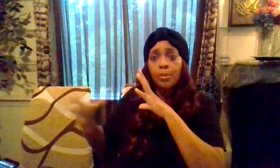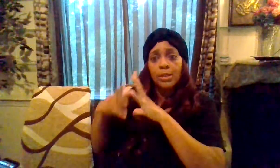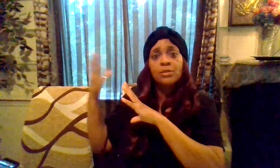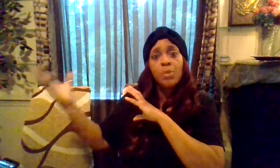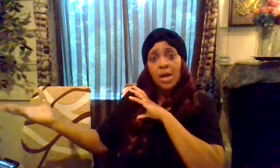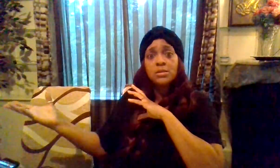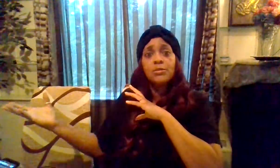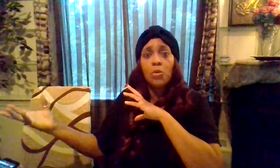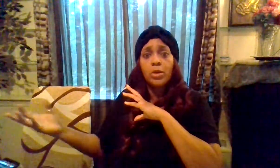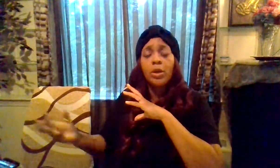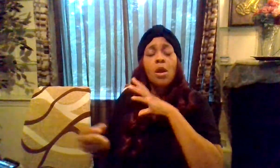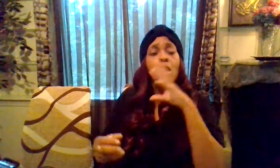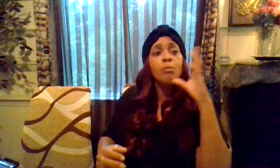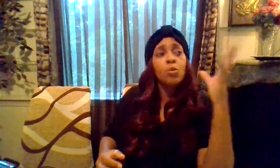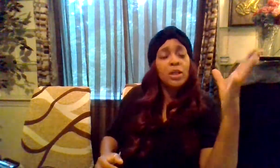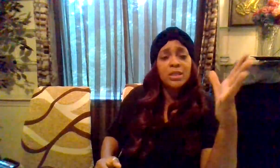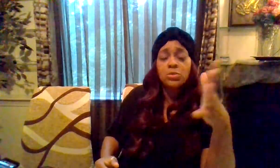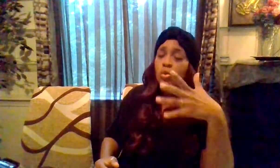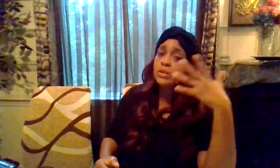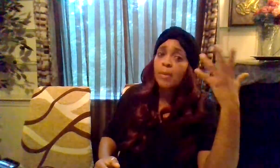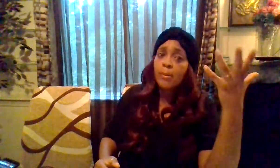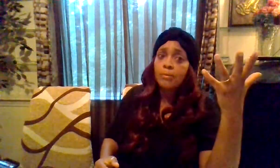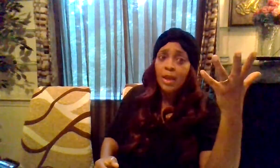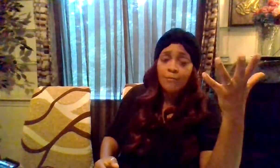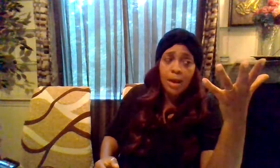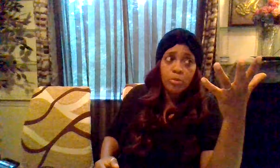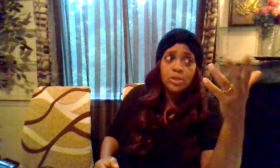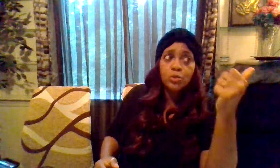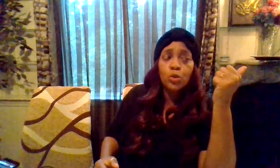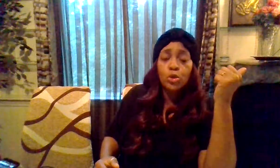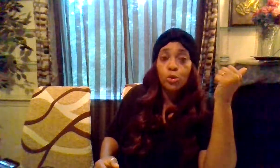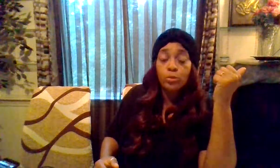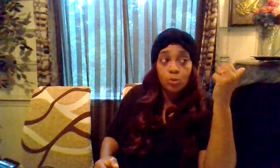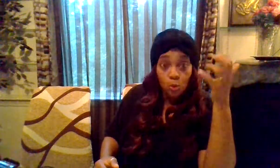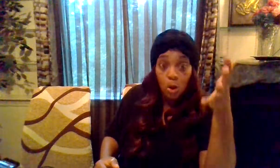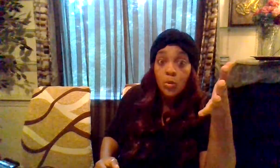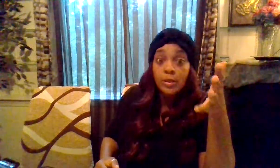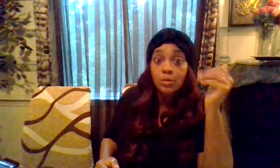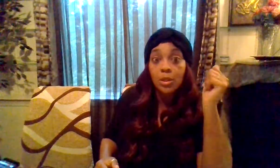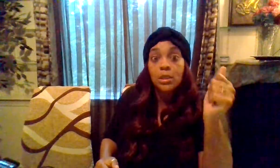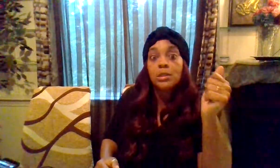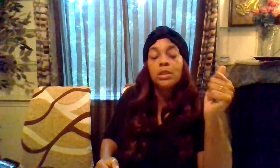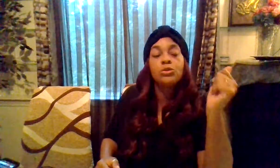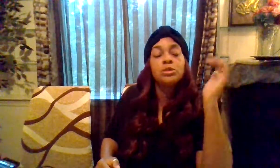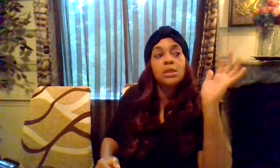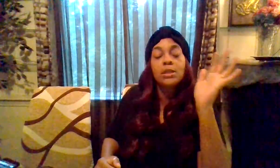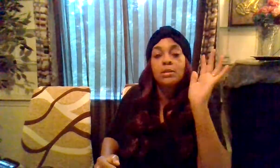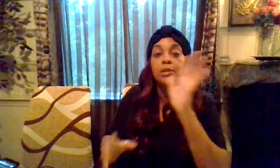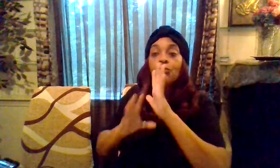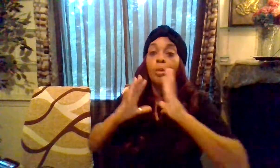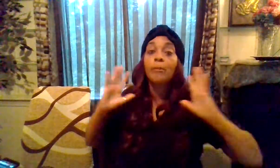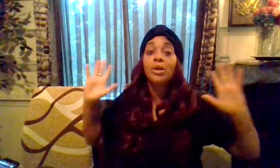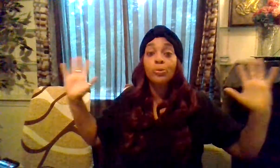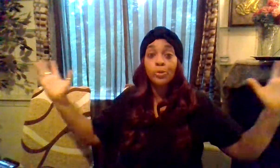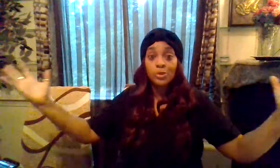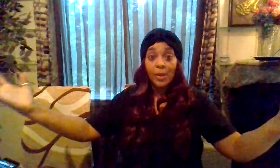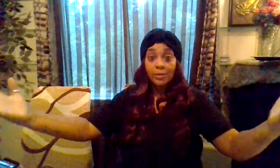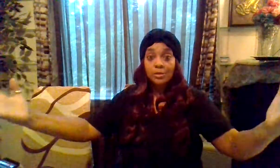place of positive on there but when it gets towards that that vibration where you're growing you're healing you're seeing things from a bigger perspective